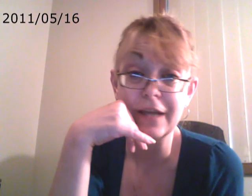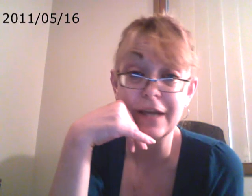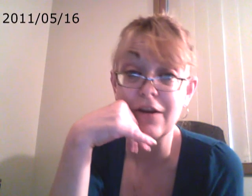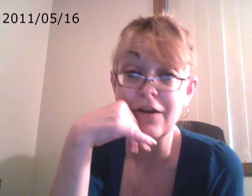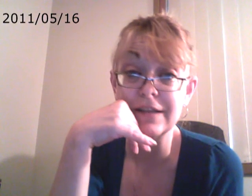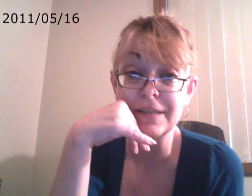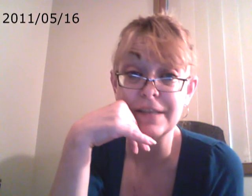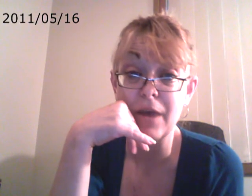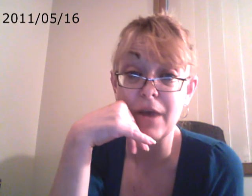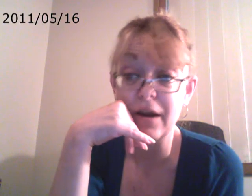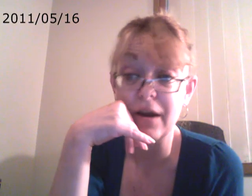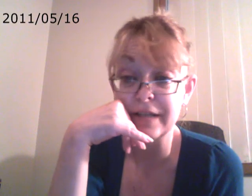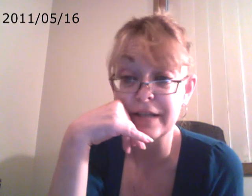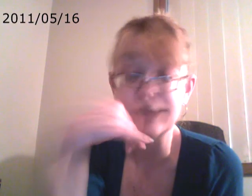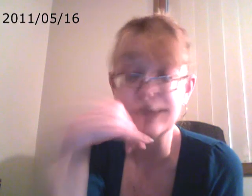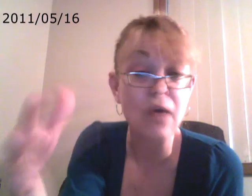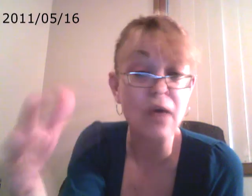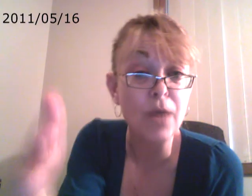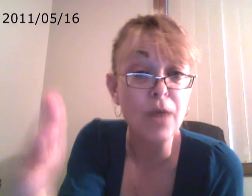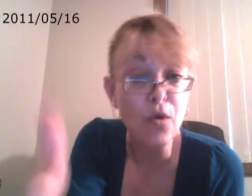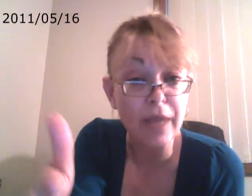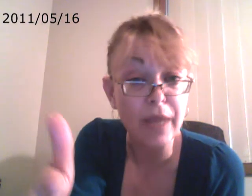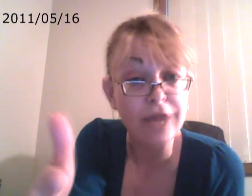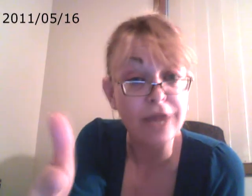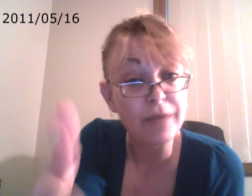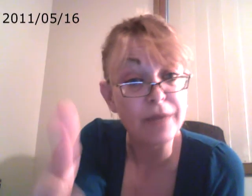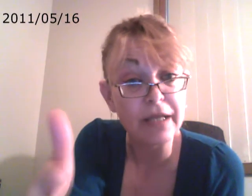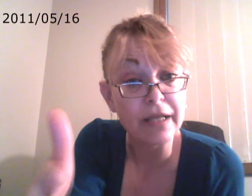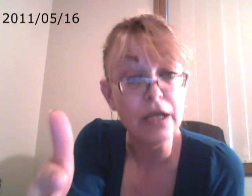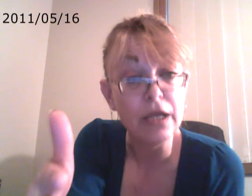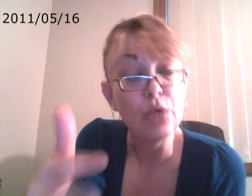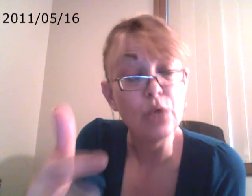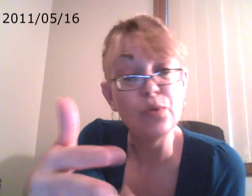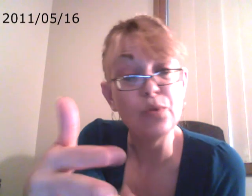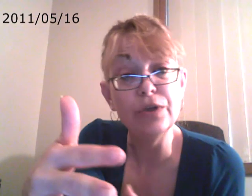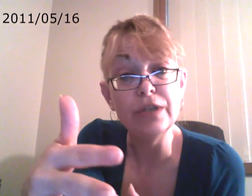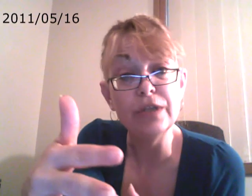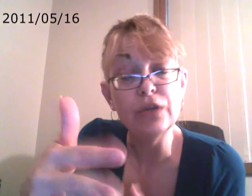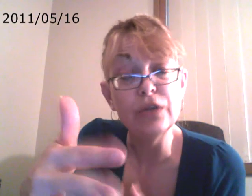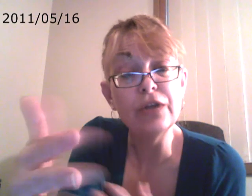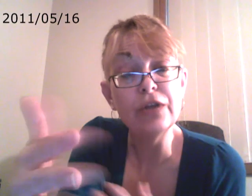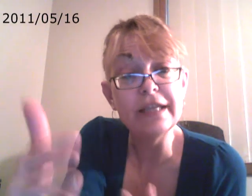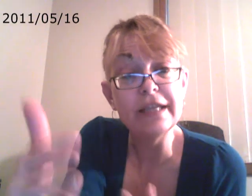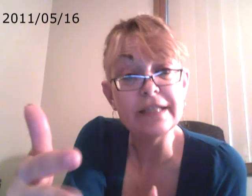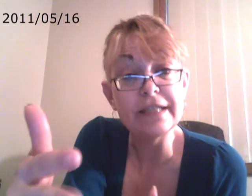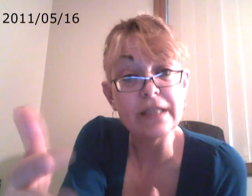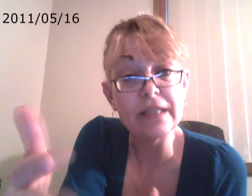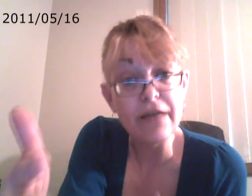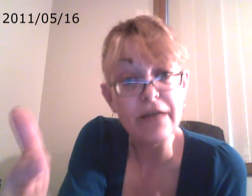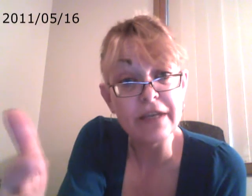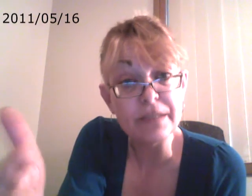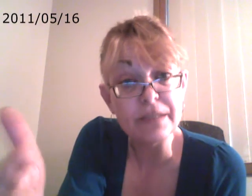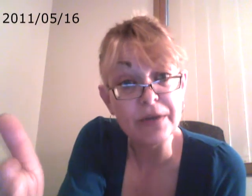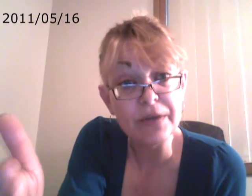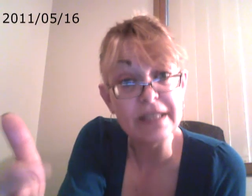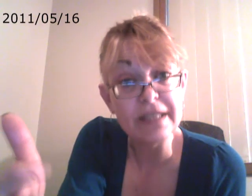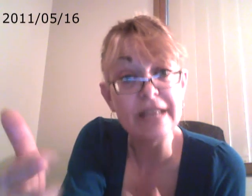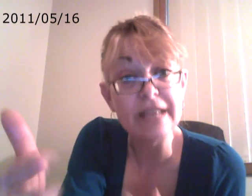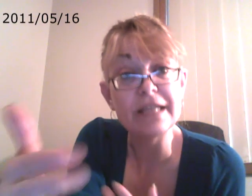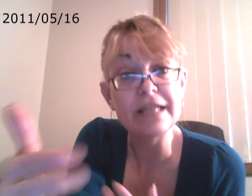causes him a heart attack. So I'm hoping everybody would look at this as a loving experience and send